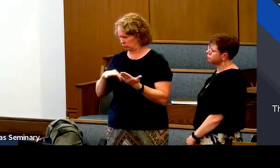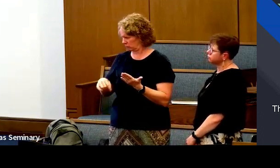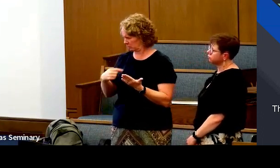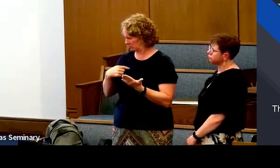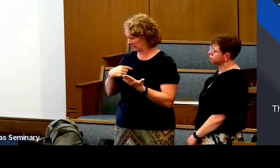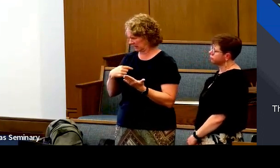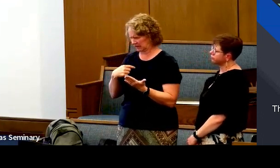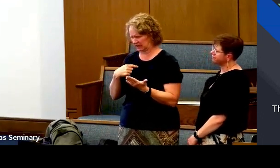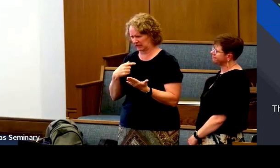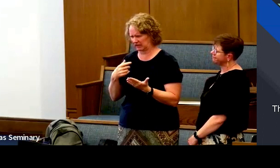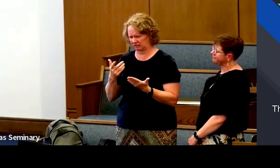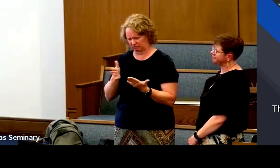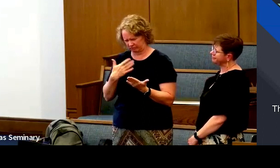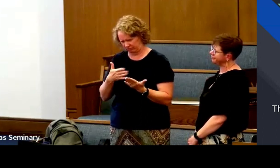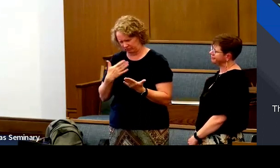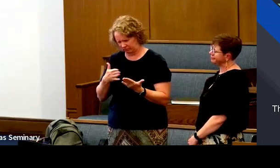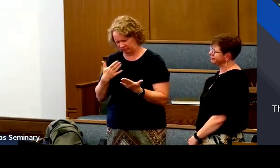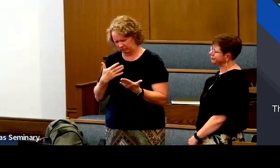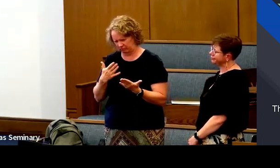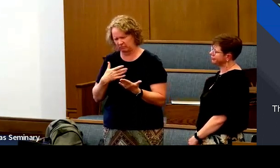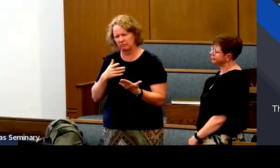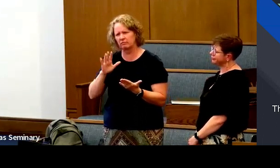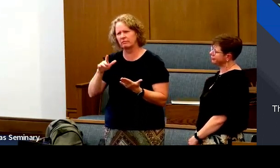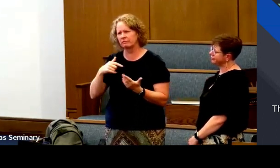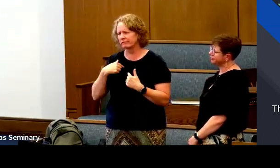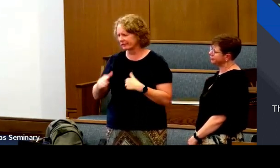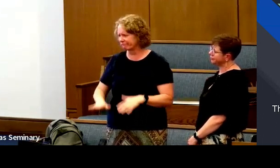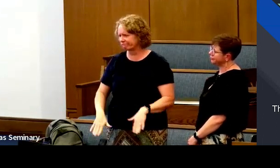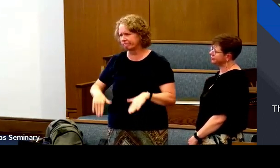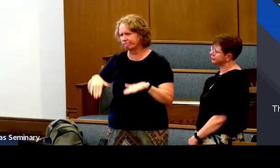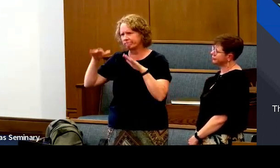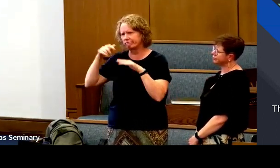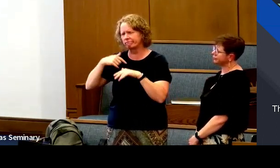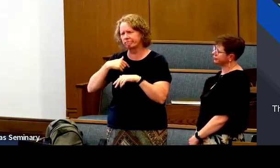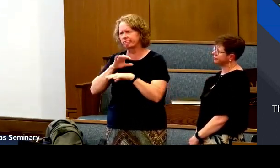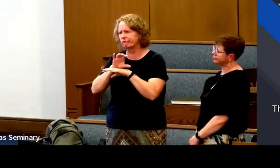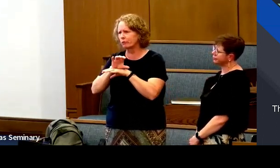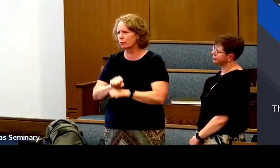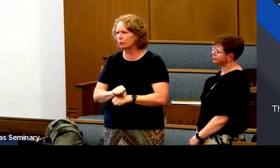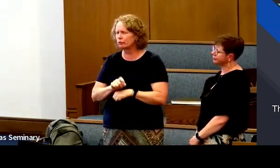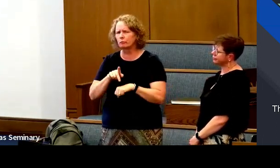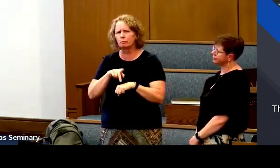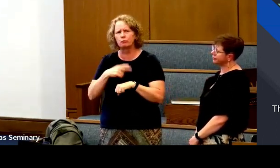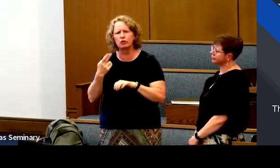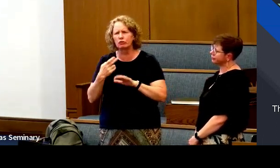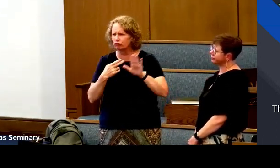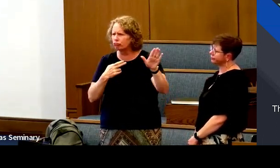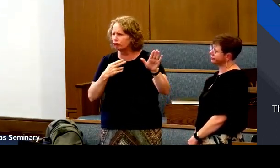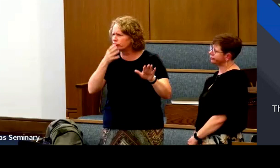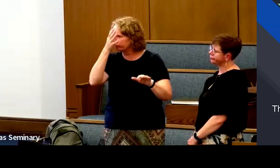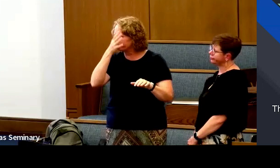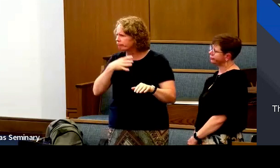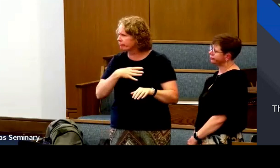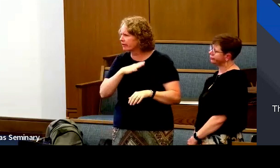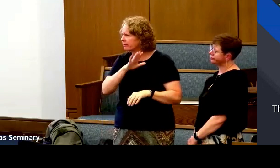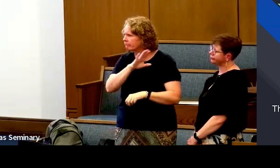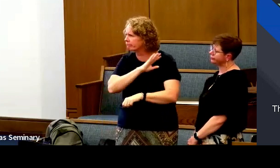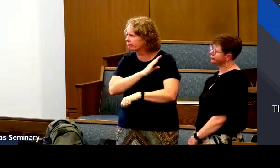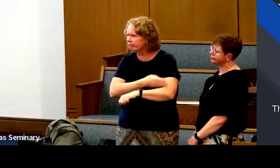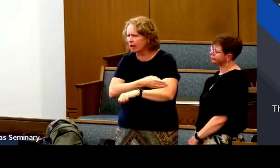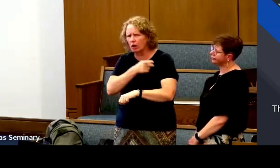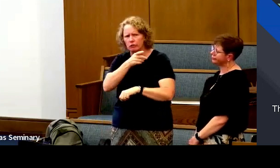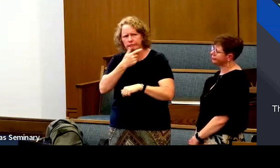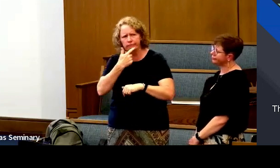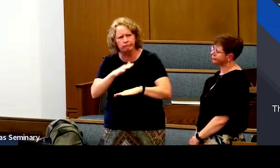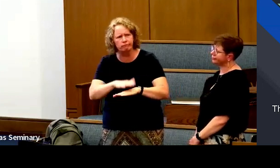And I read this book, and what benefited me is when I grow up, I got